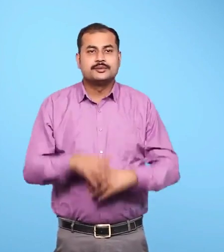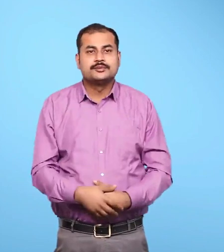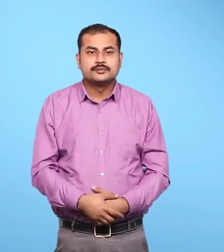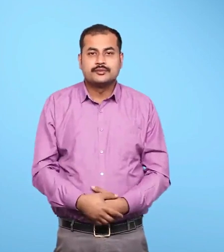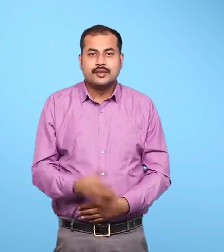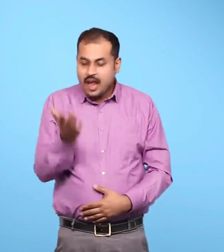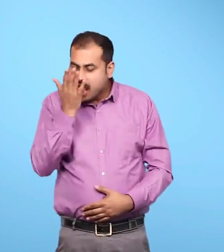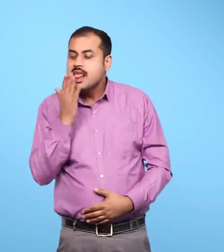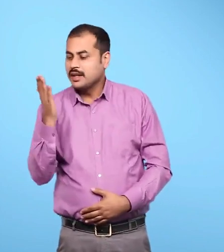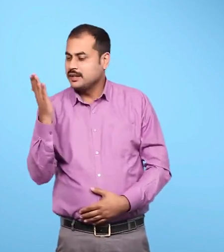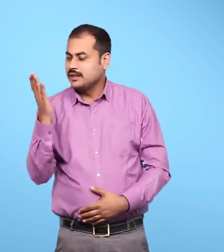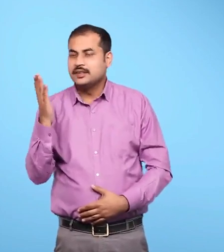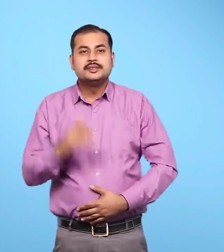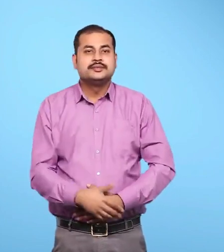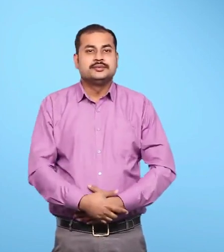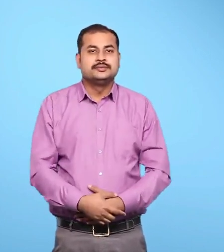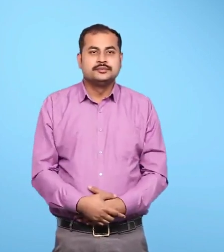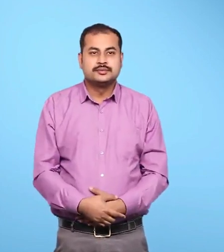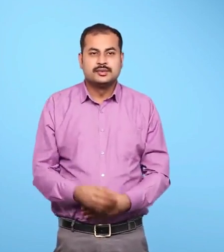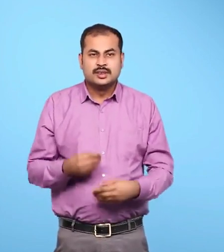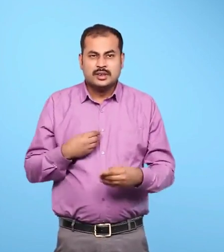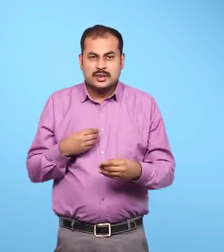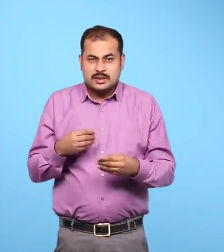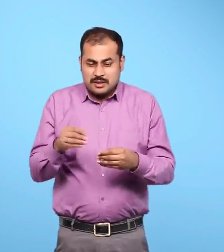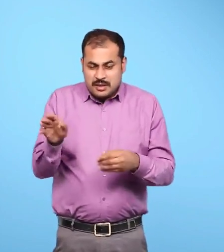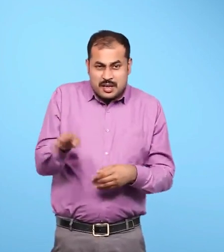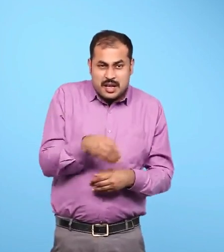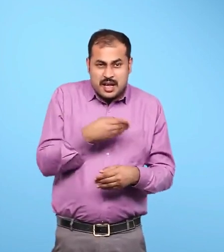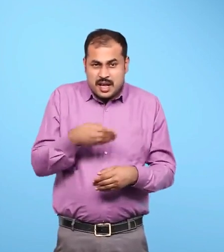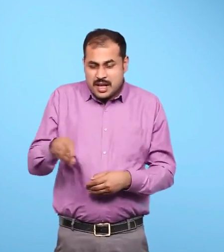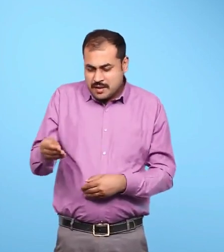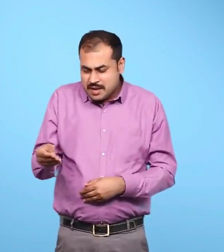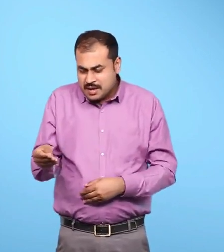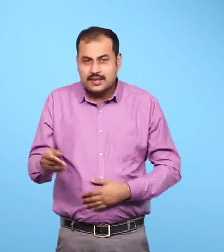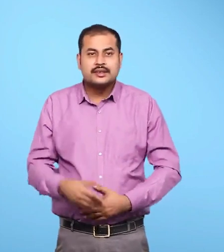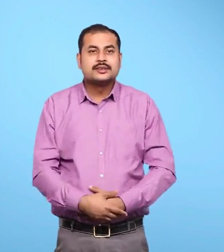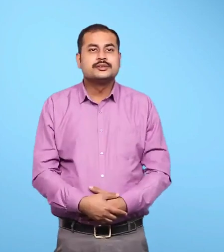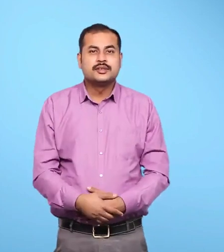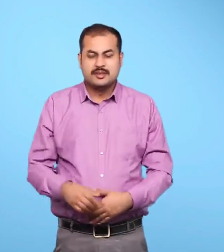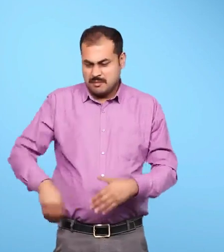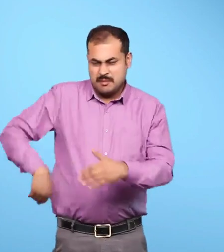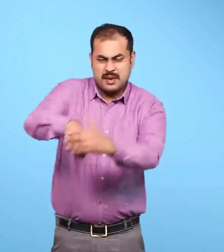Lick Lick Slid Kick